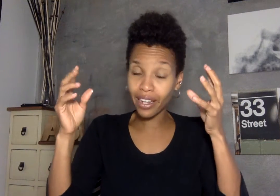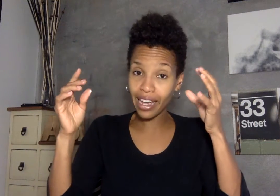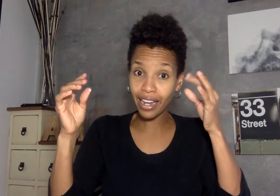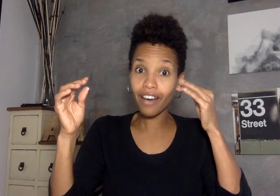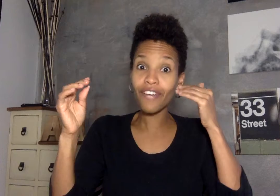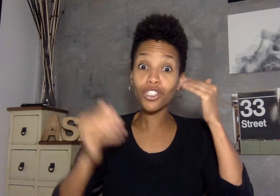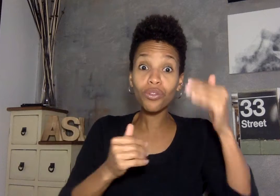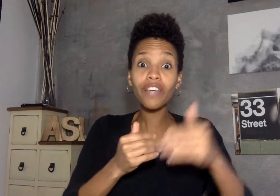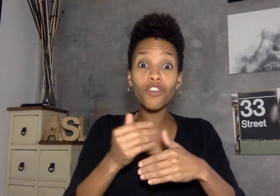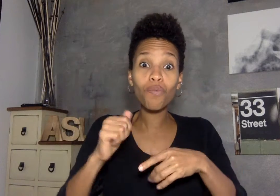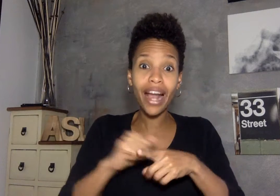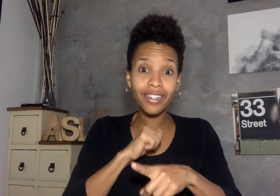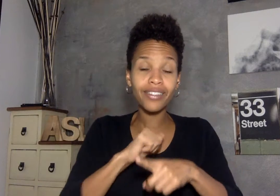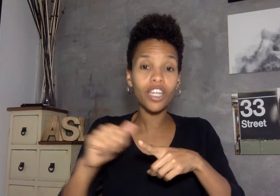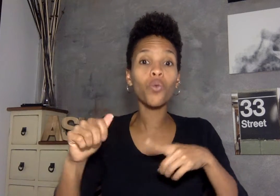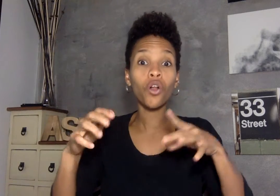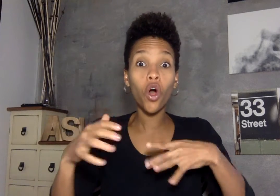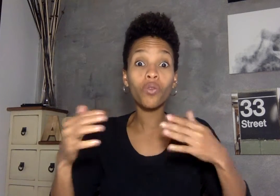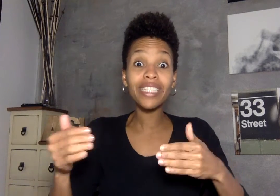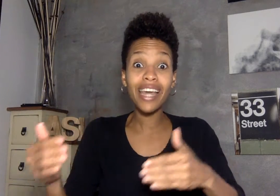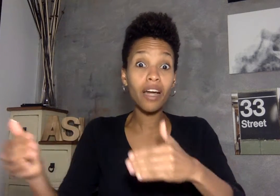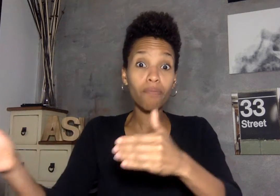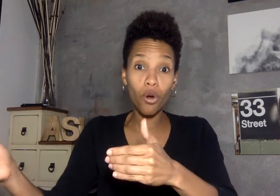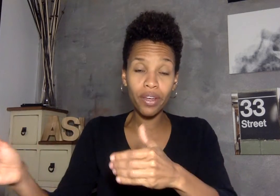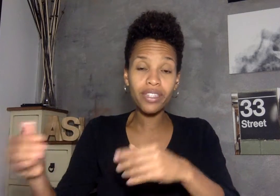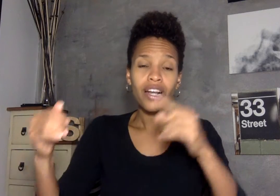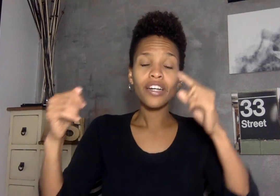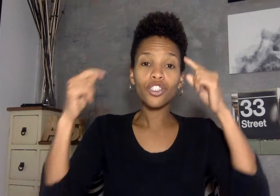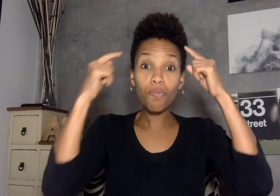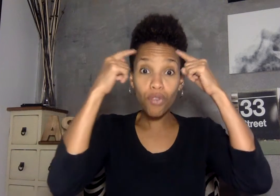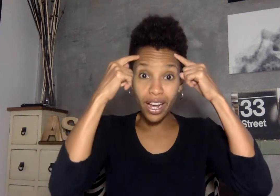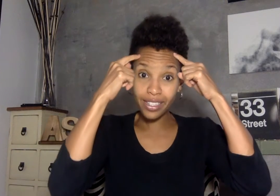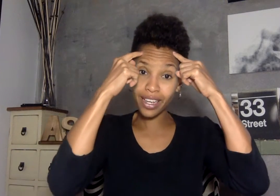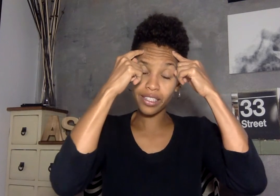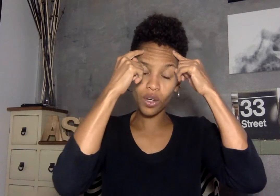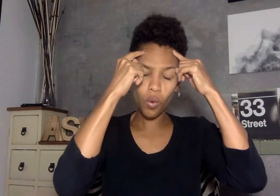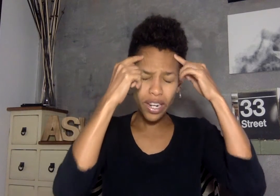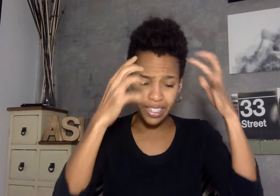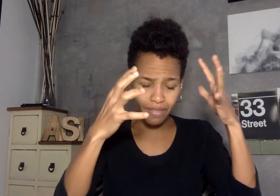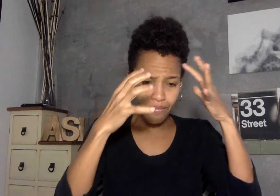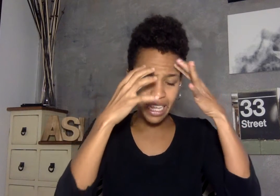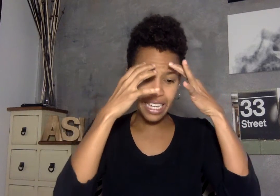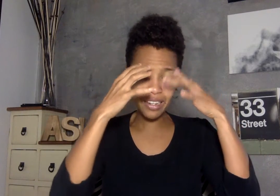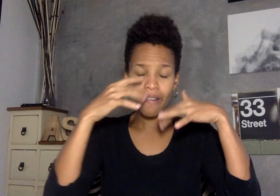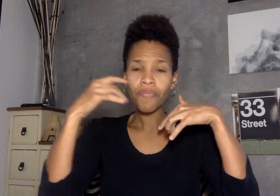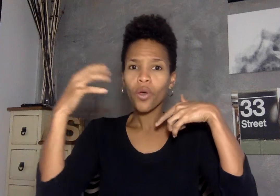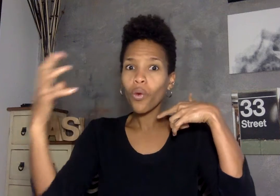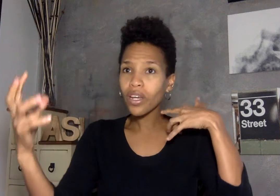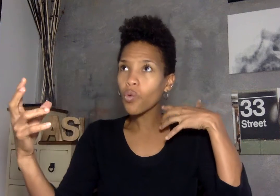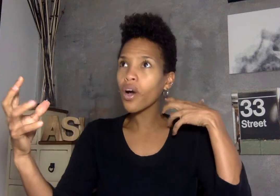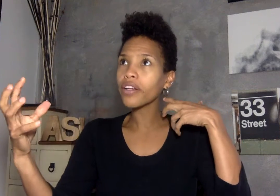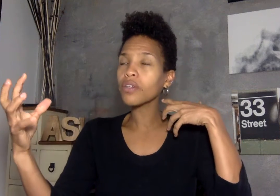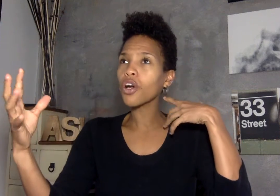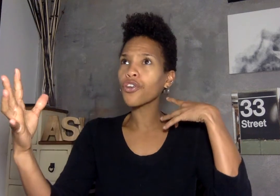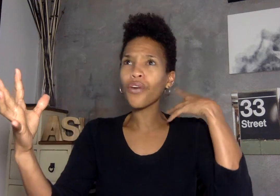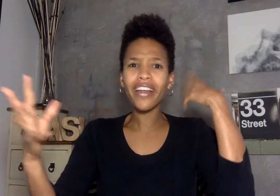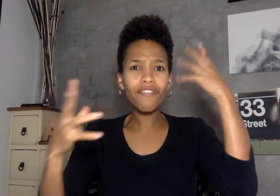and eventually if you practice it it will only take a moment to process it what does it mean what what are there any